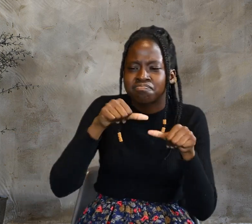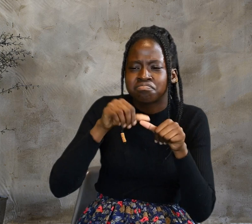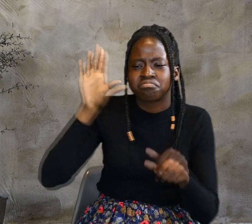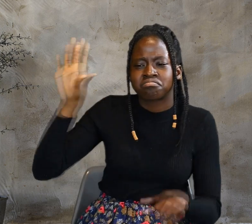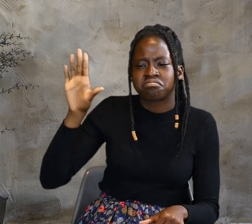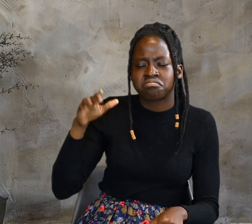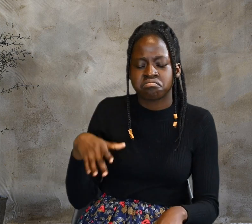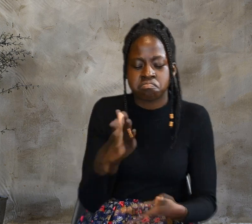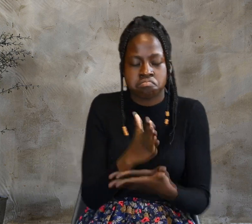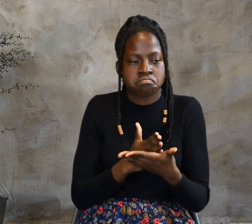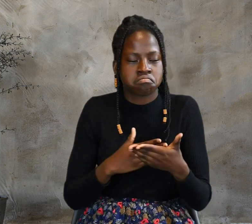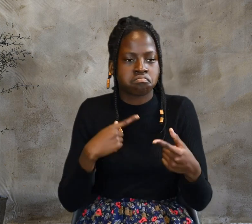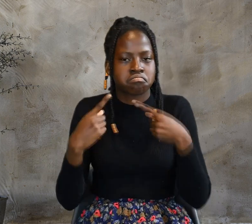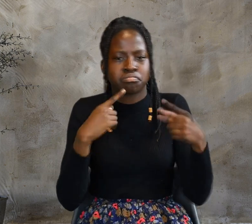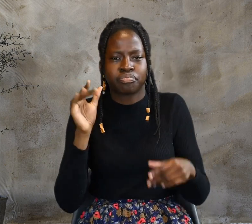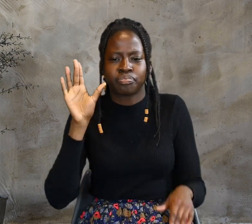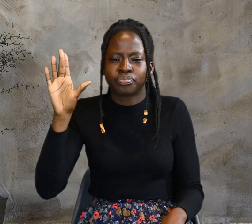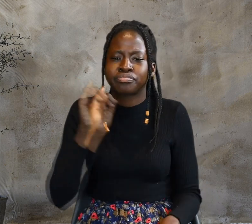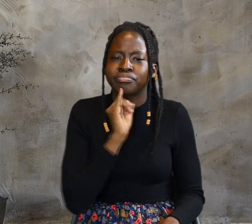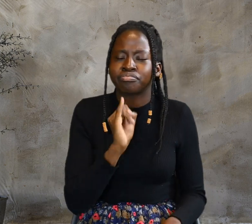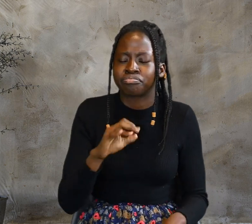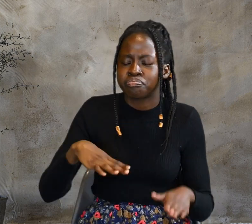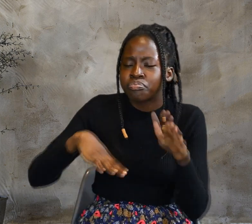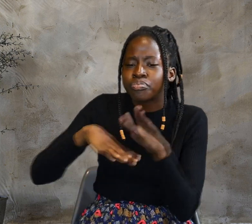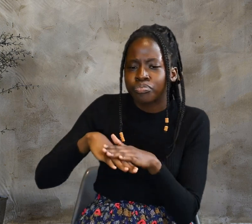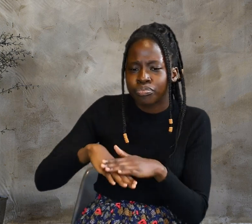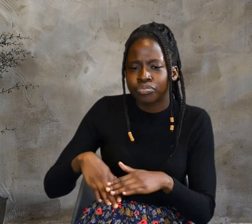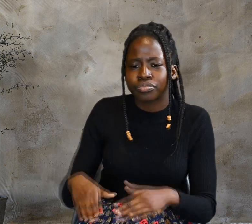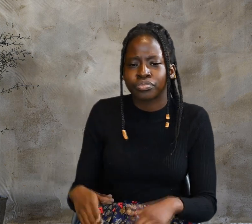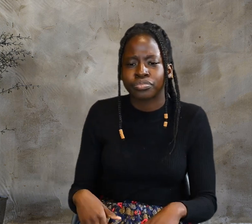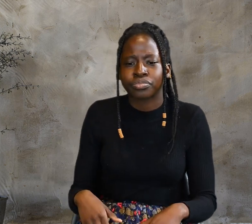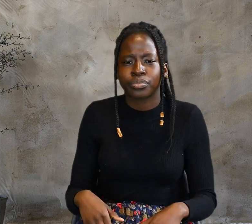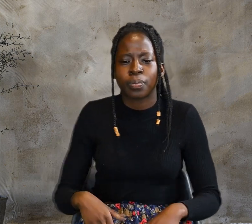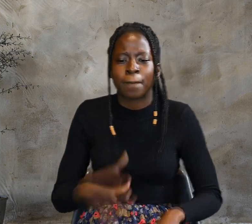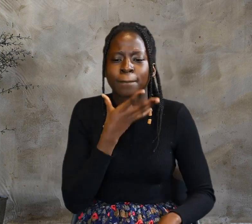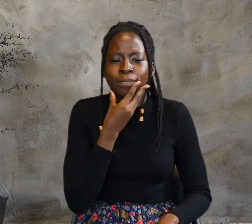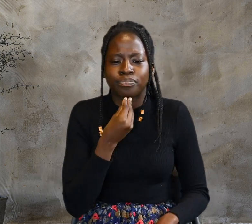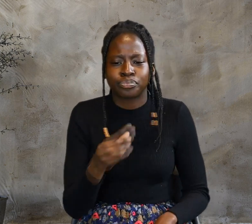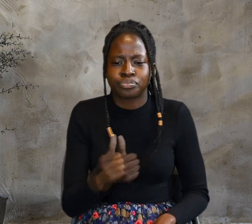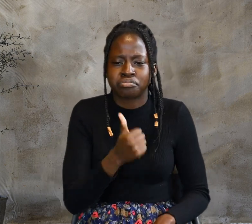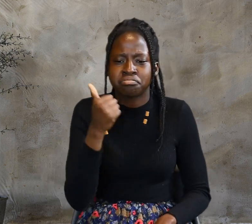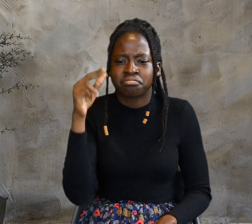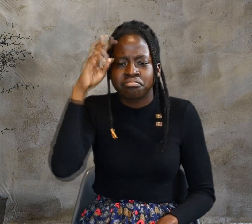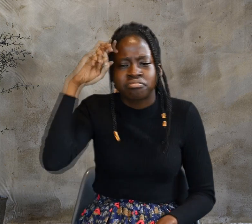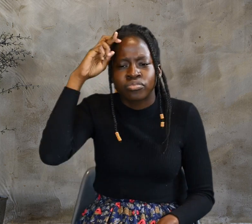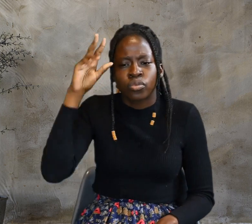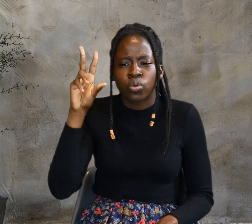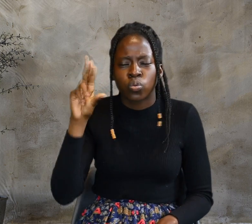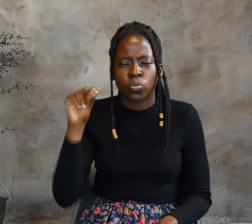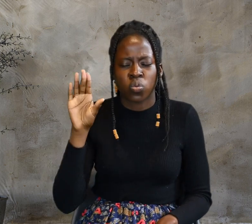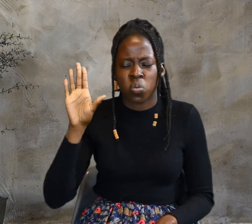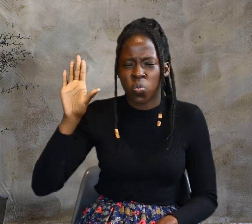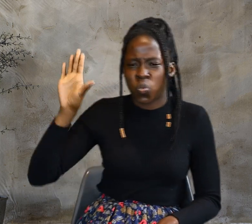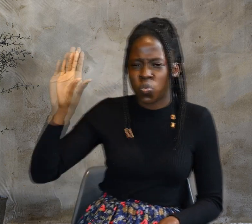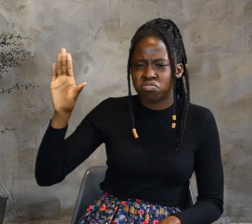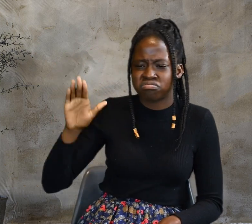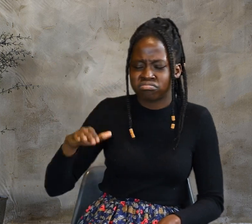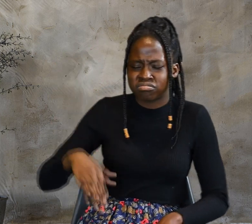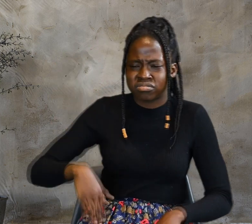Some said, He is a good man. Others replied, No. He deceives the people.